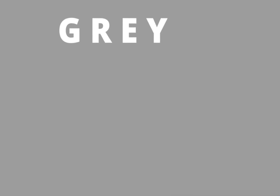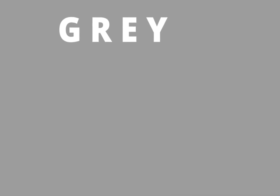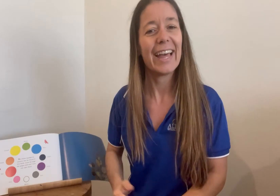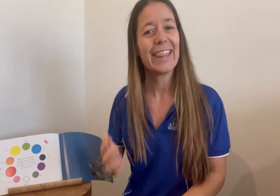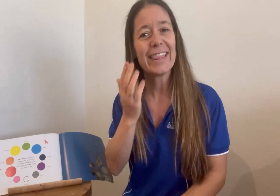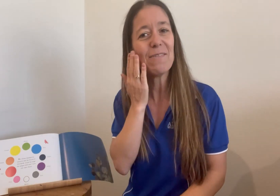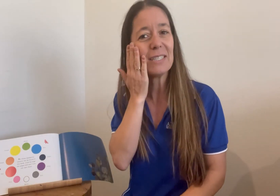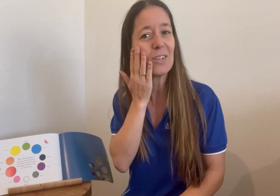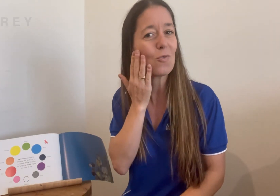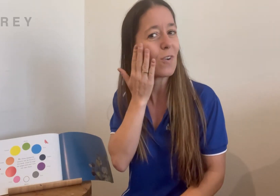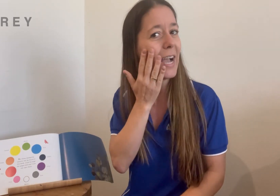That one's grey.